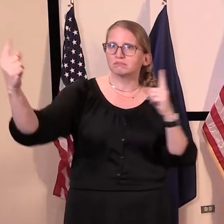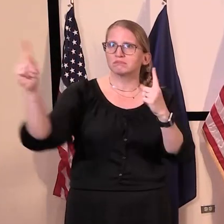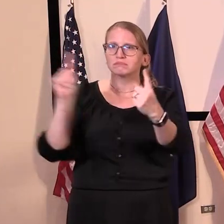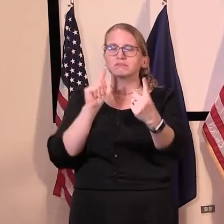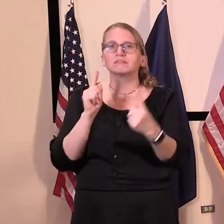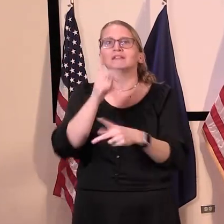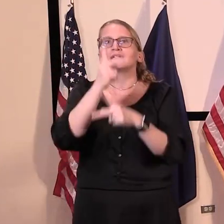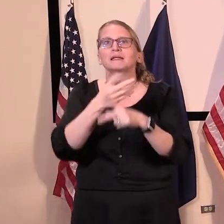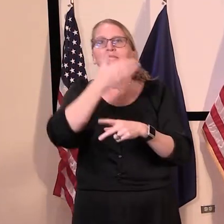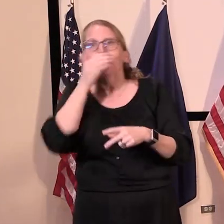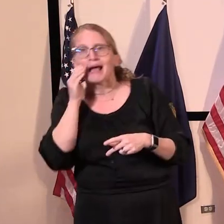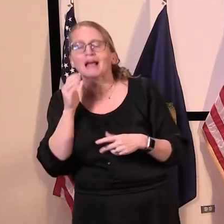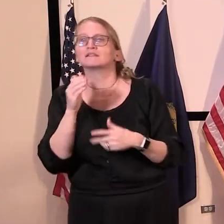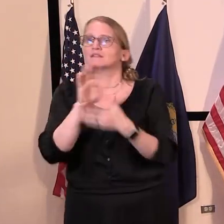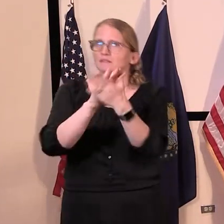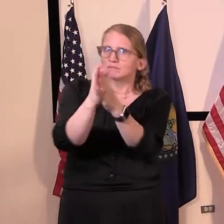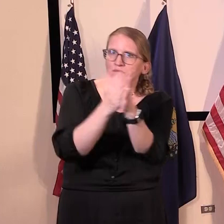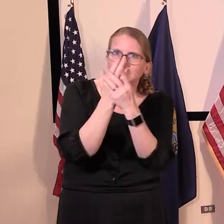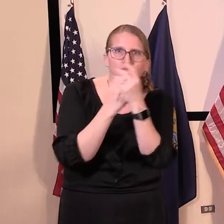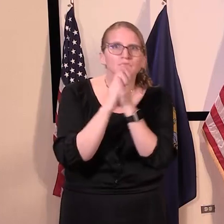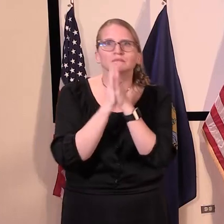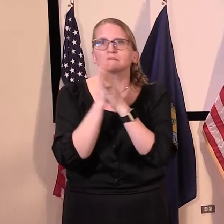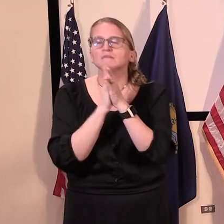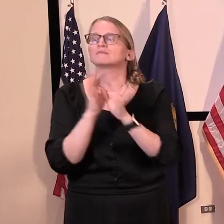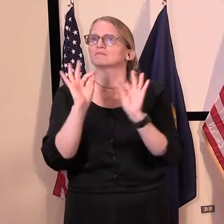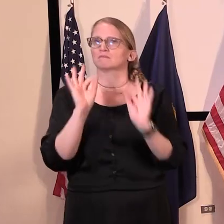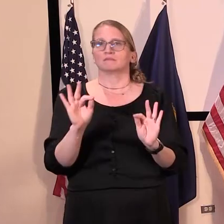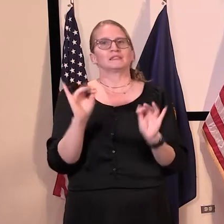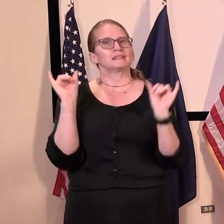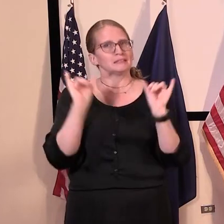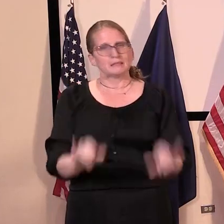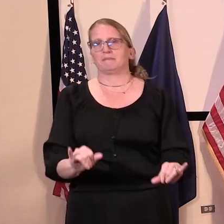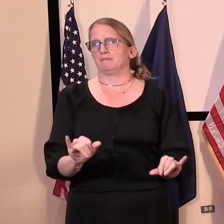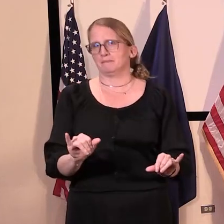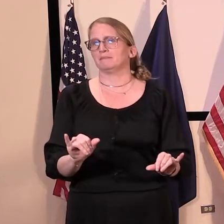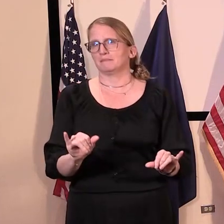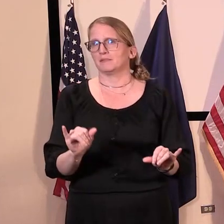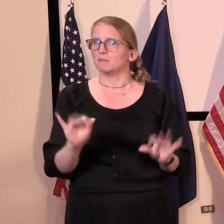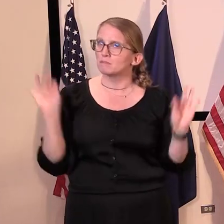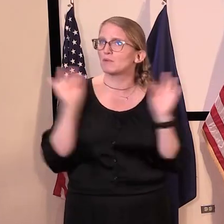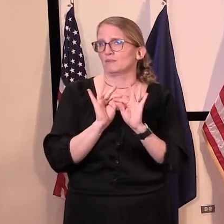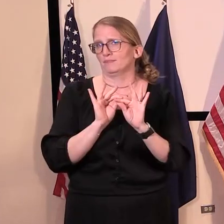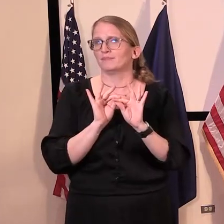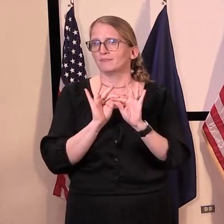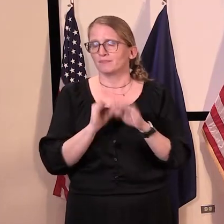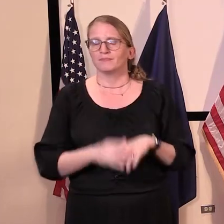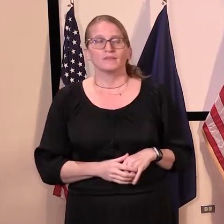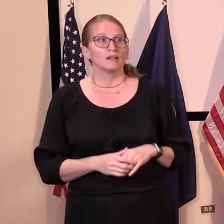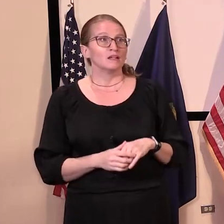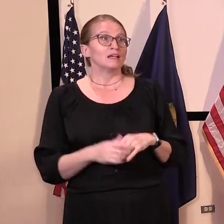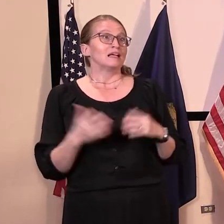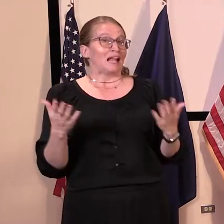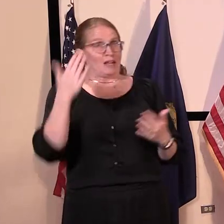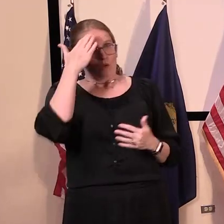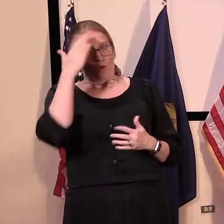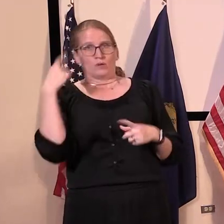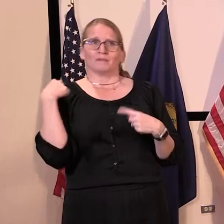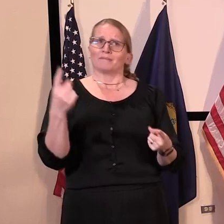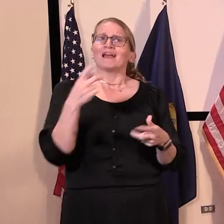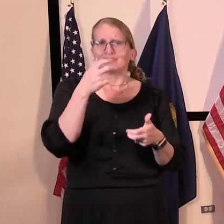still as important today as it was in the beginning. And while I know it's been difficult